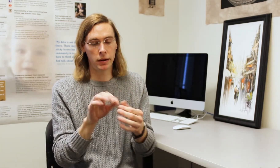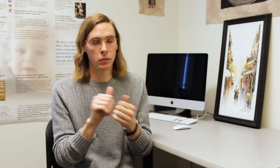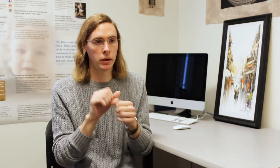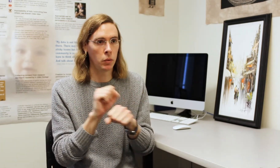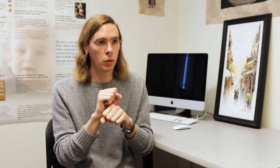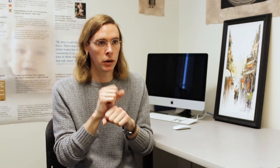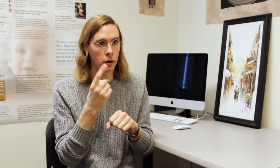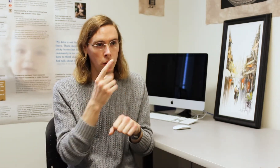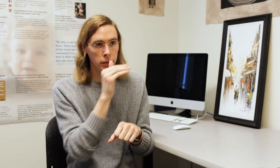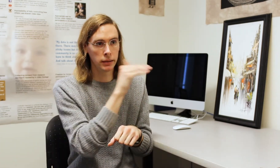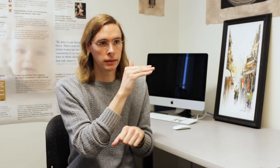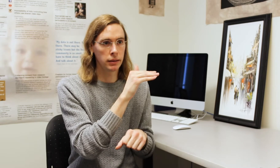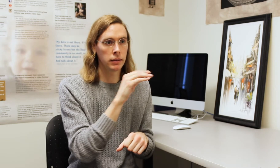comes up, I can always check in with her.